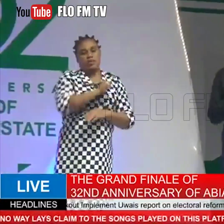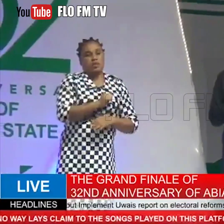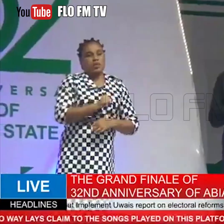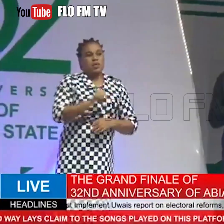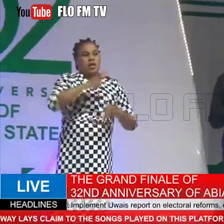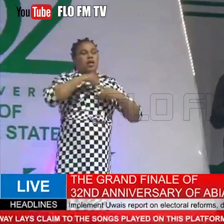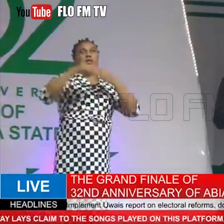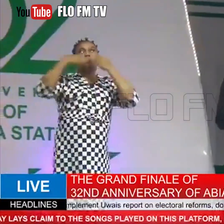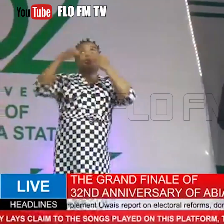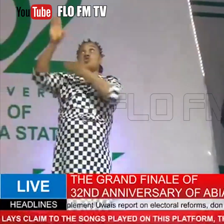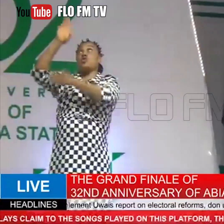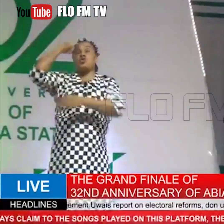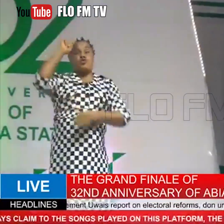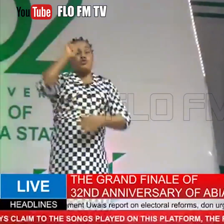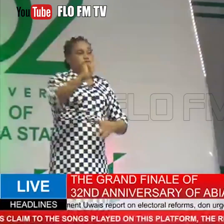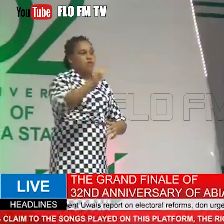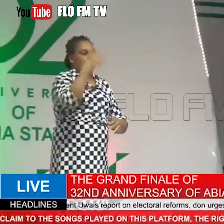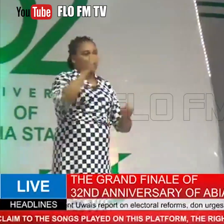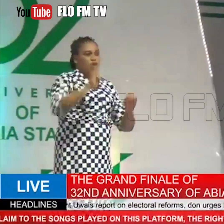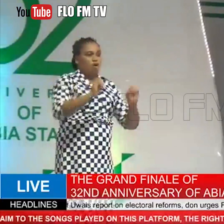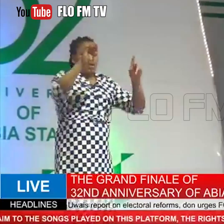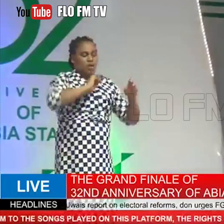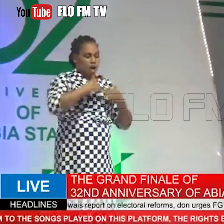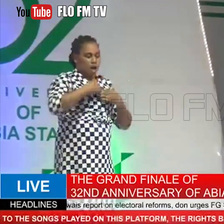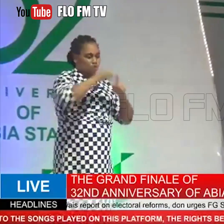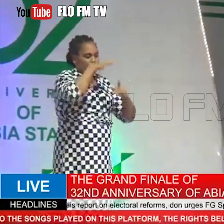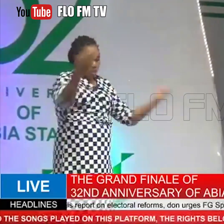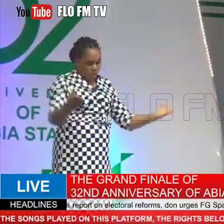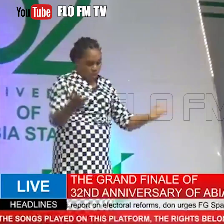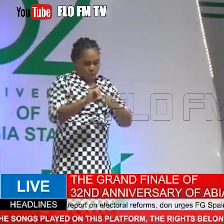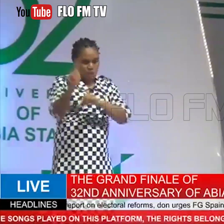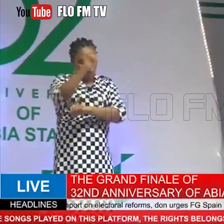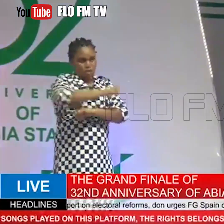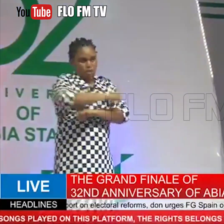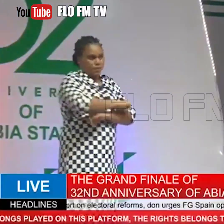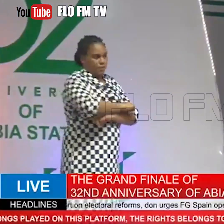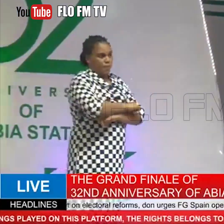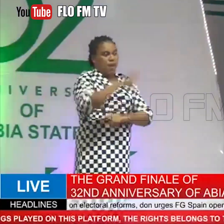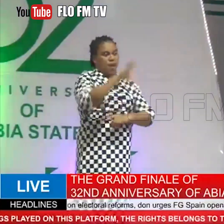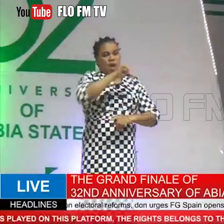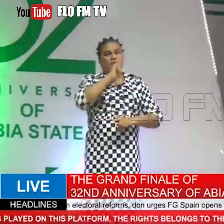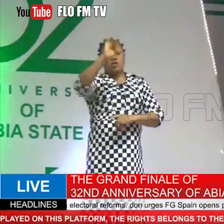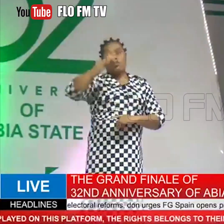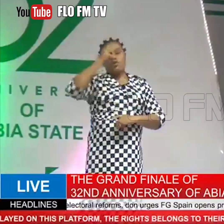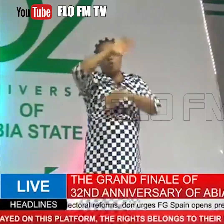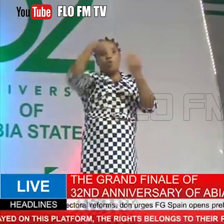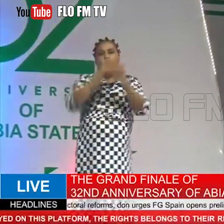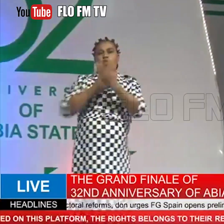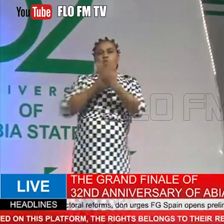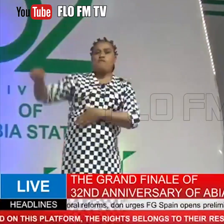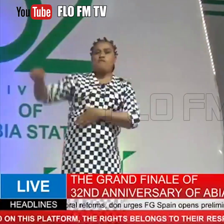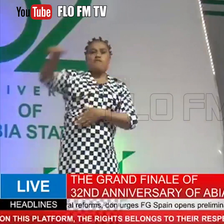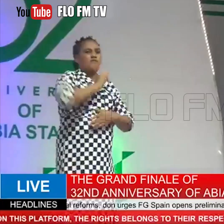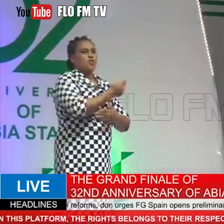I'd like to thank God for the privilege I have to be here today, and actually for all of us